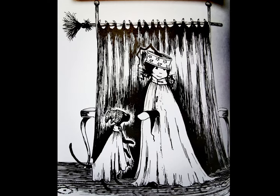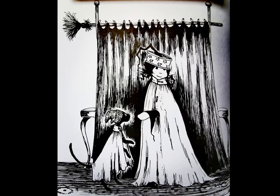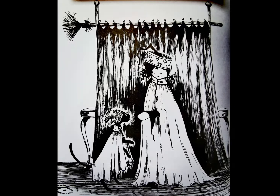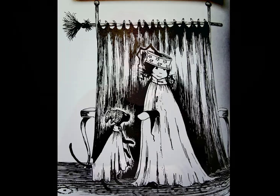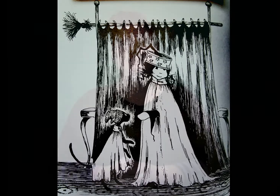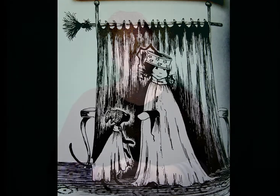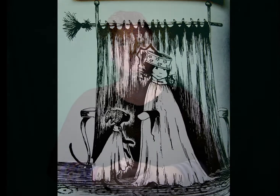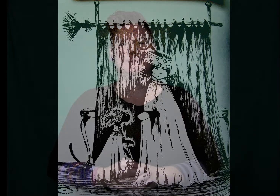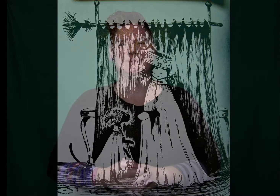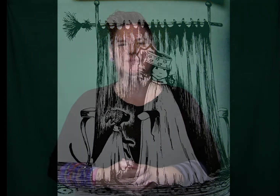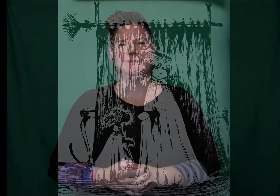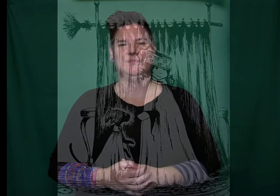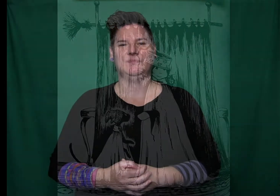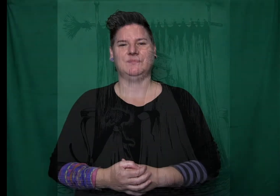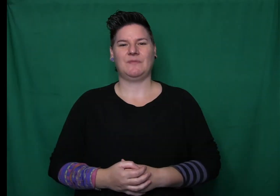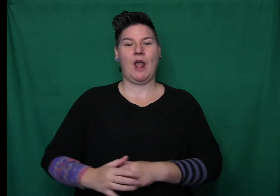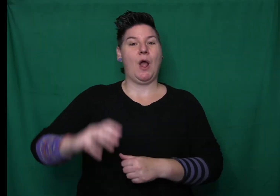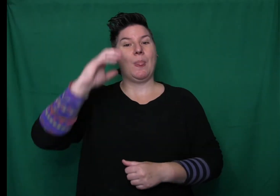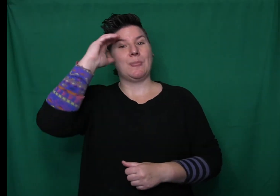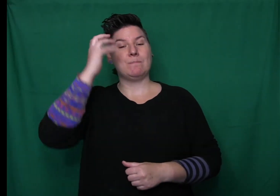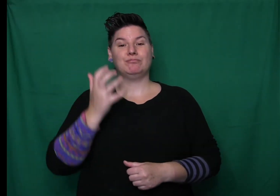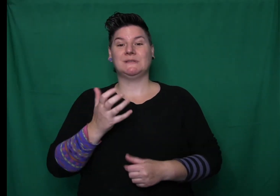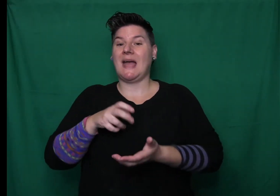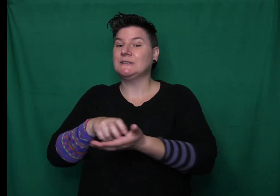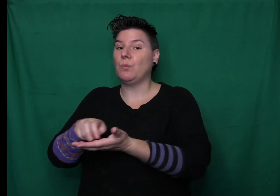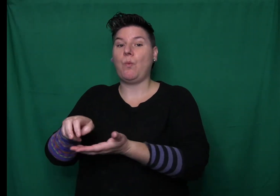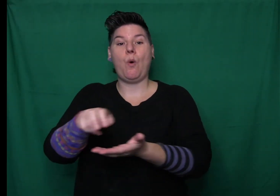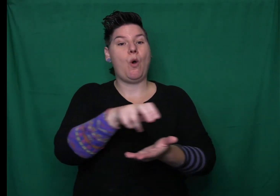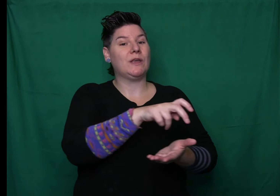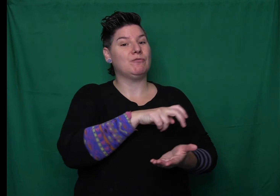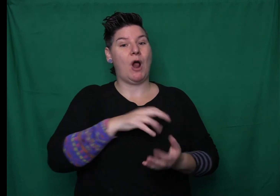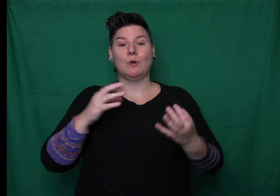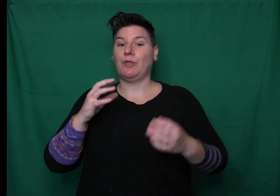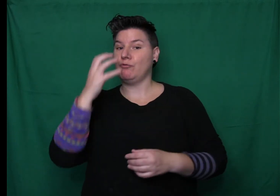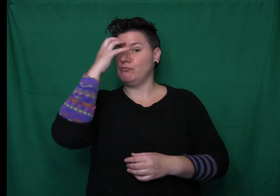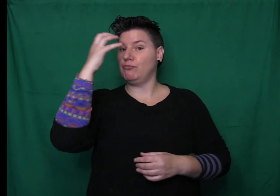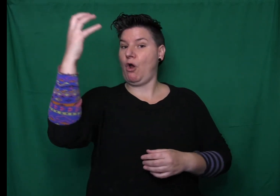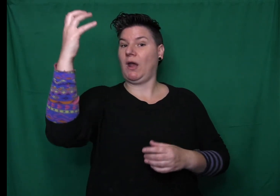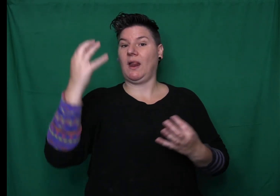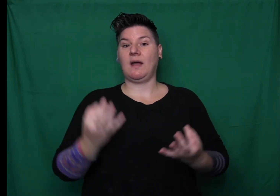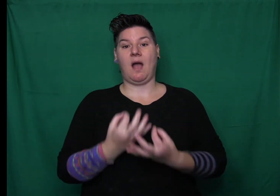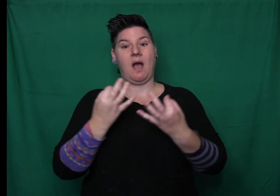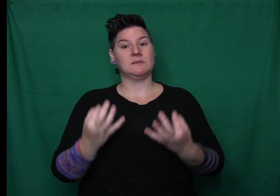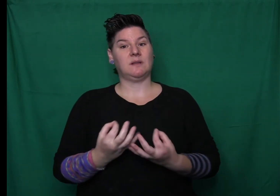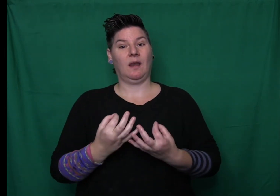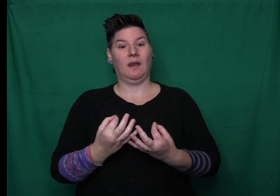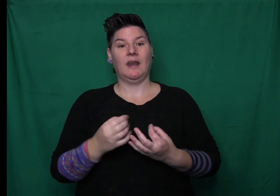Dory walked back and forth and leaned down every few steps, pretending to pick